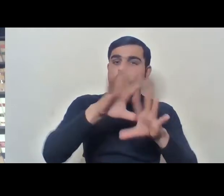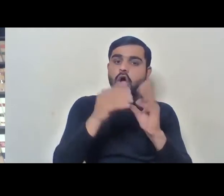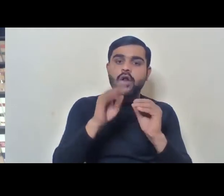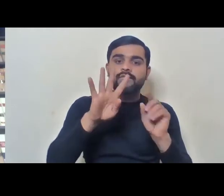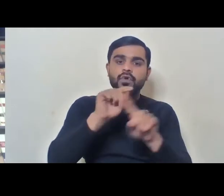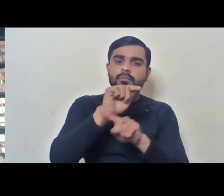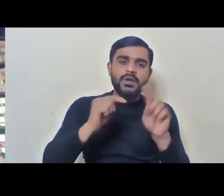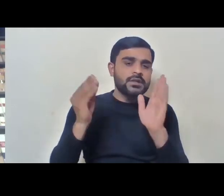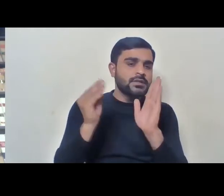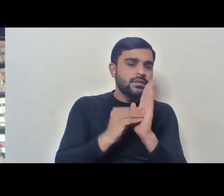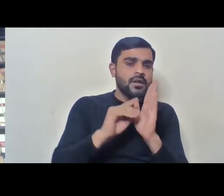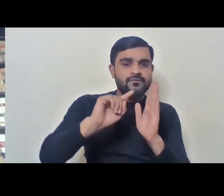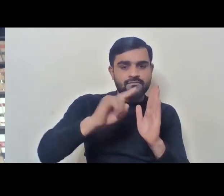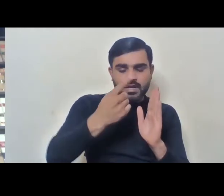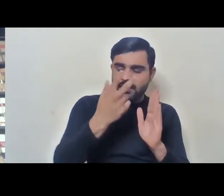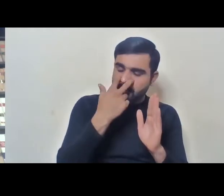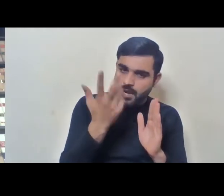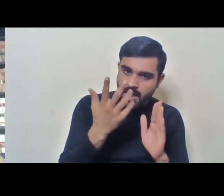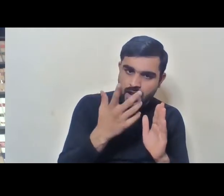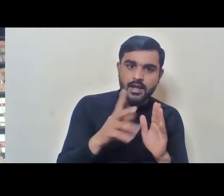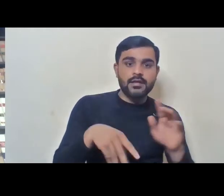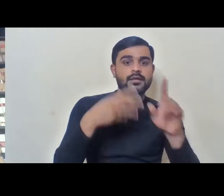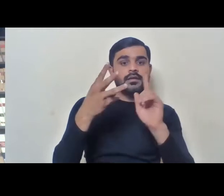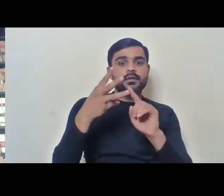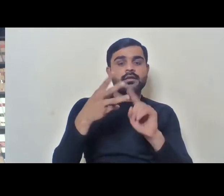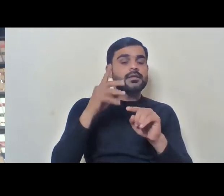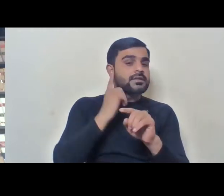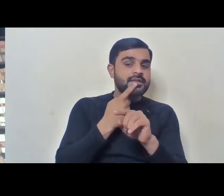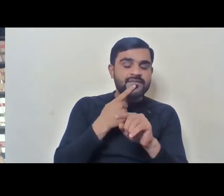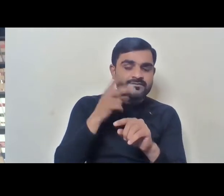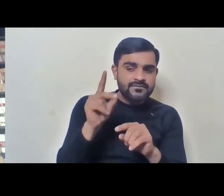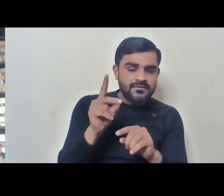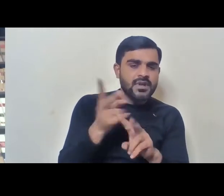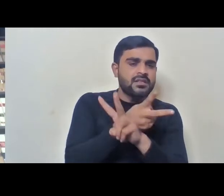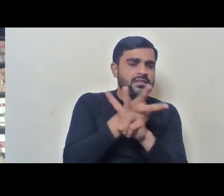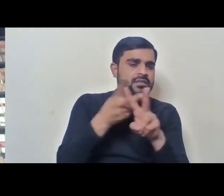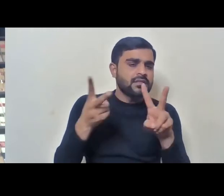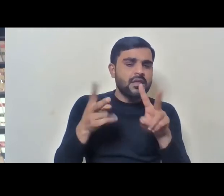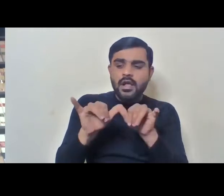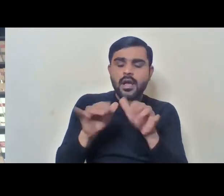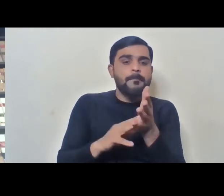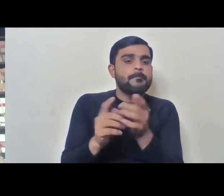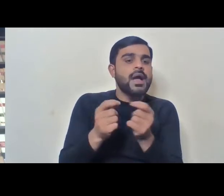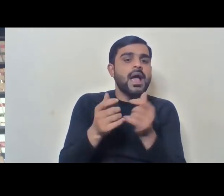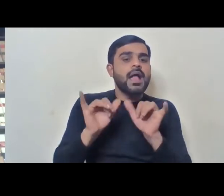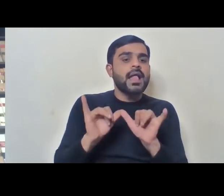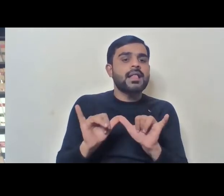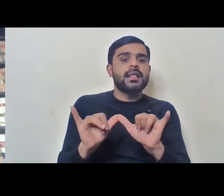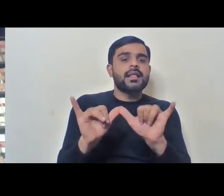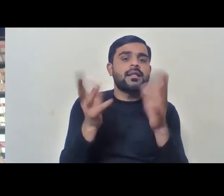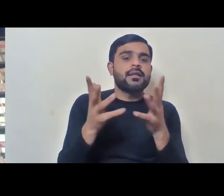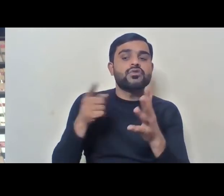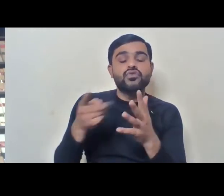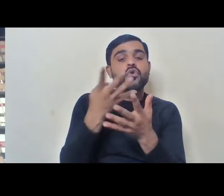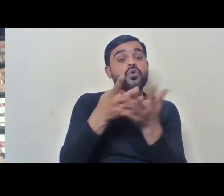where the first one is for blindness, low vision, second is for deaf and hard of hearing like that, how are they managed? They are managed by a